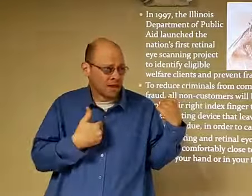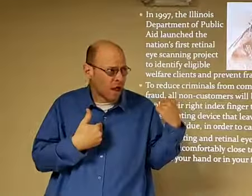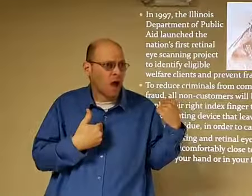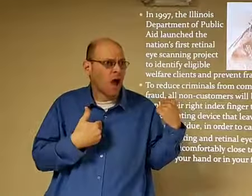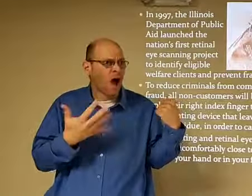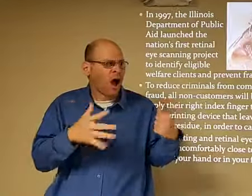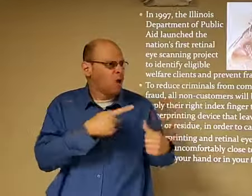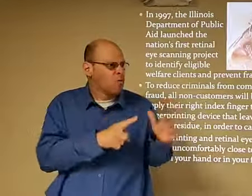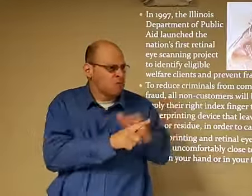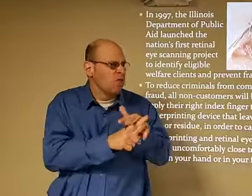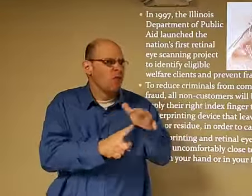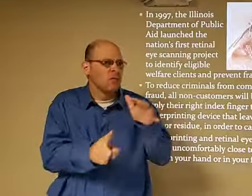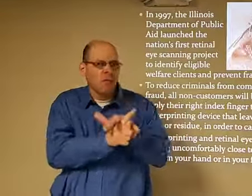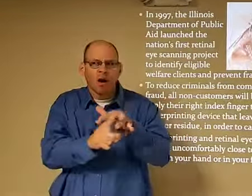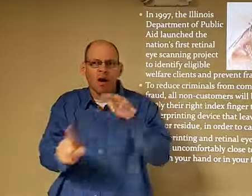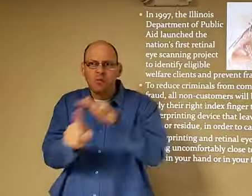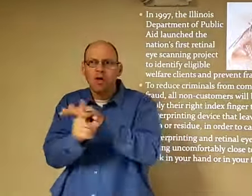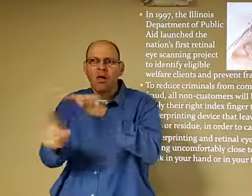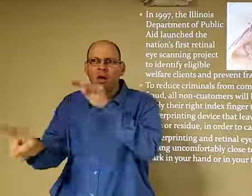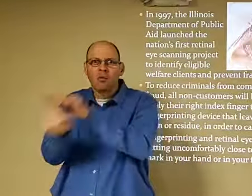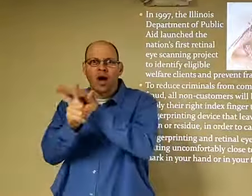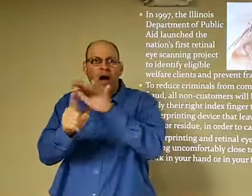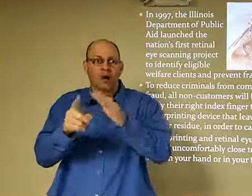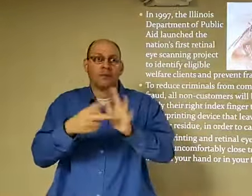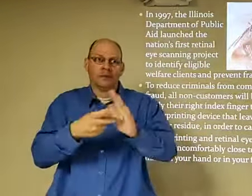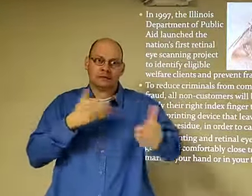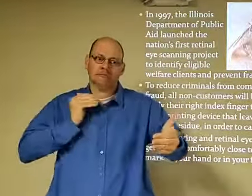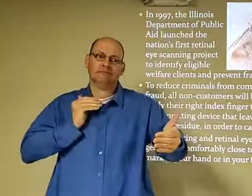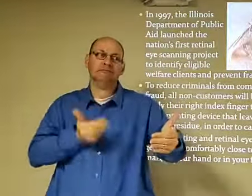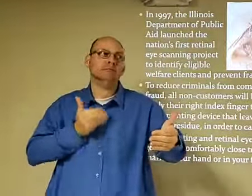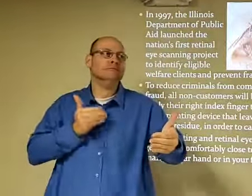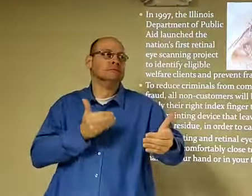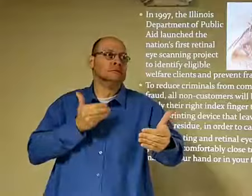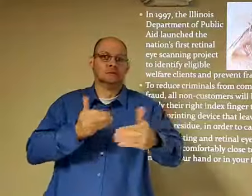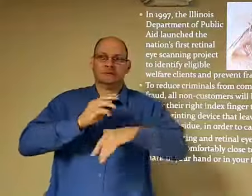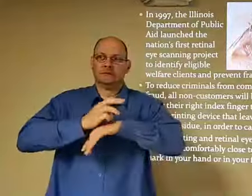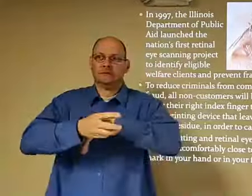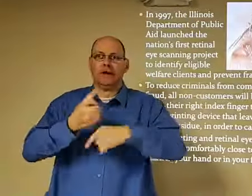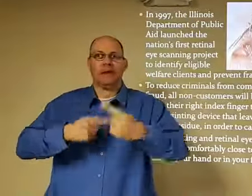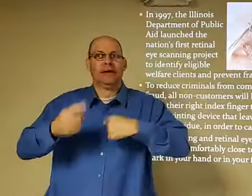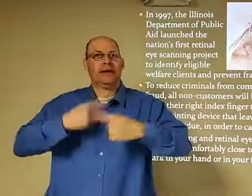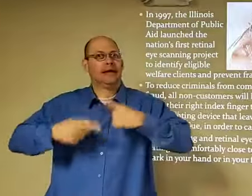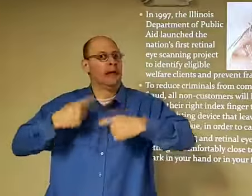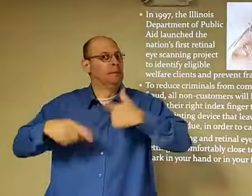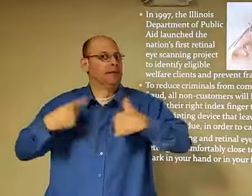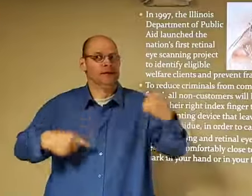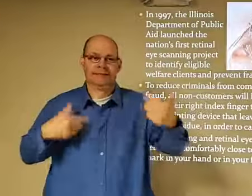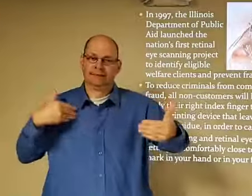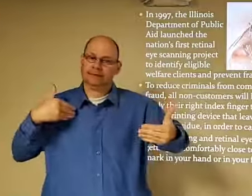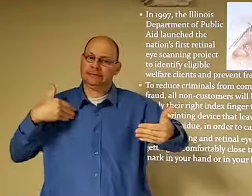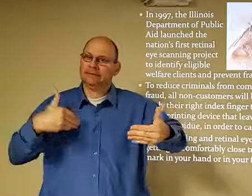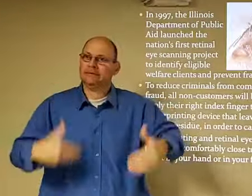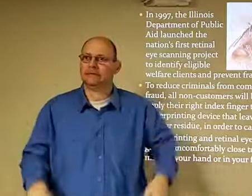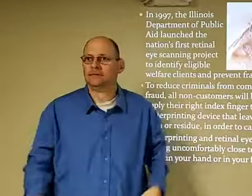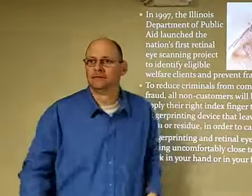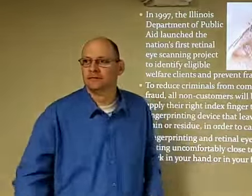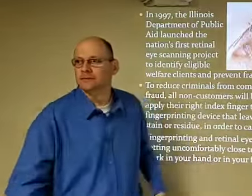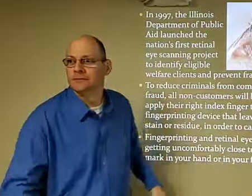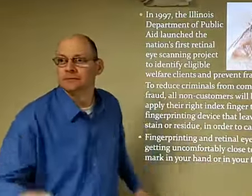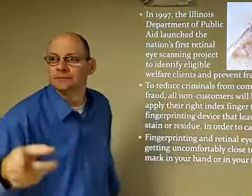a different manner of it taking place. And it's happening, you know, it's happening all over. So, we know the Lord is coming very soon.